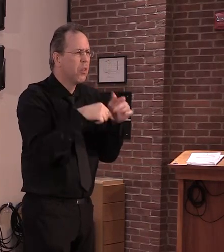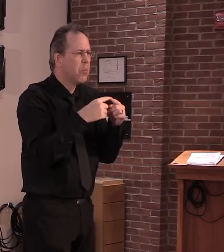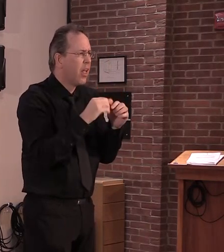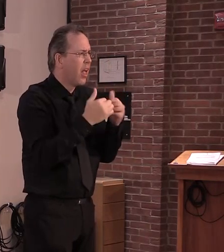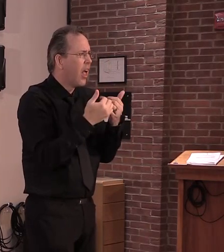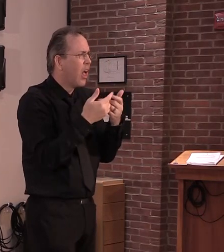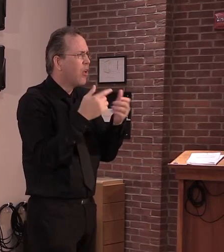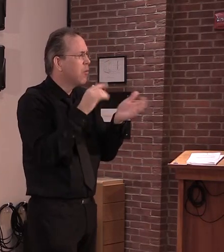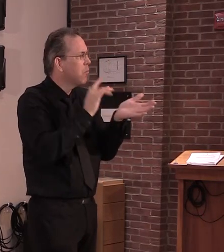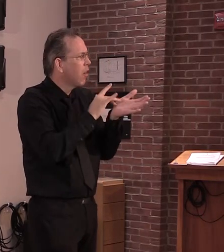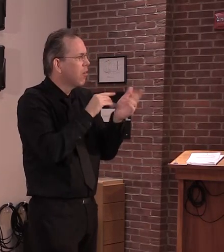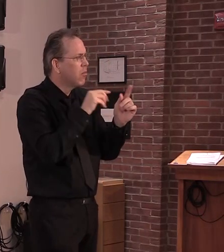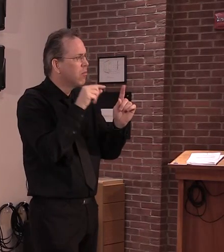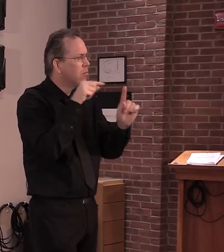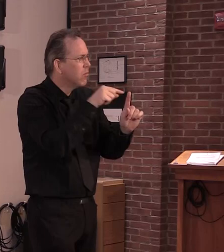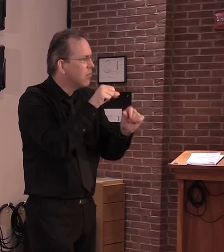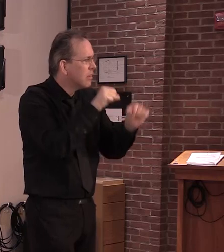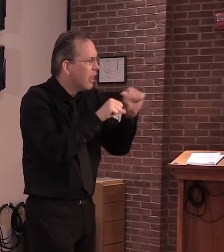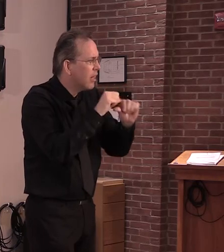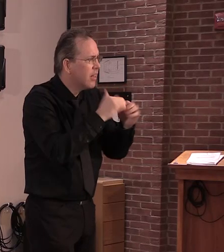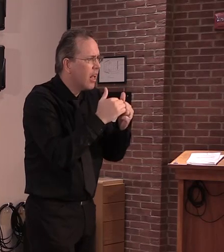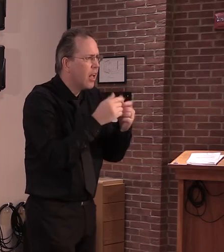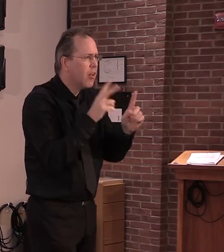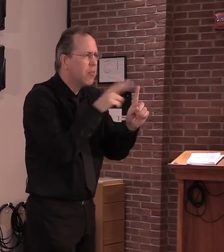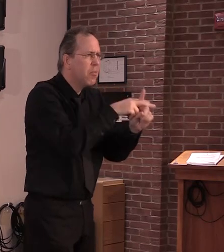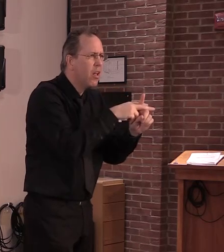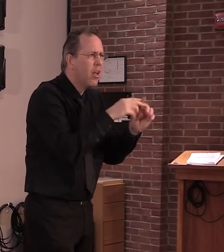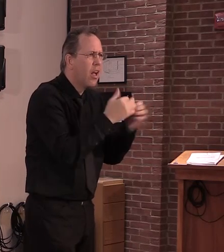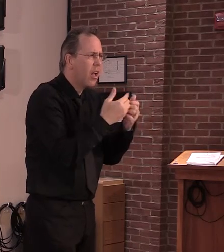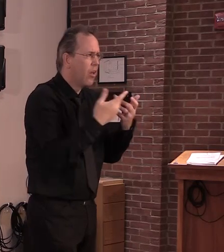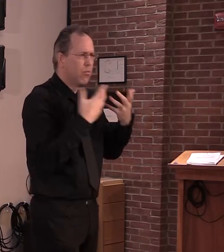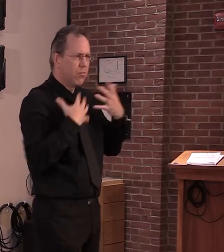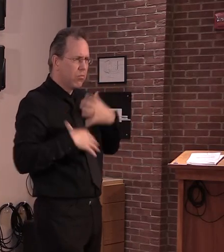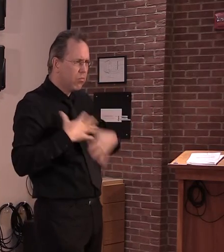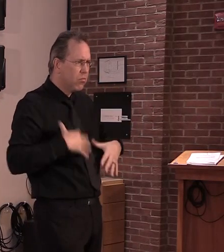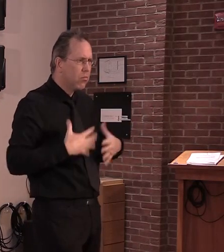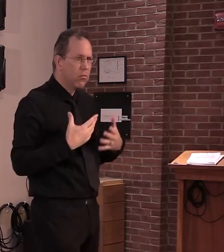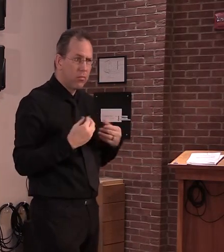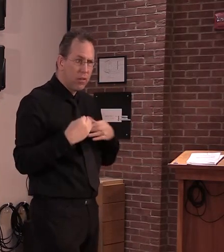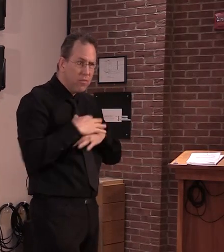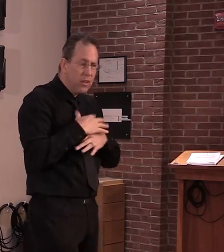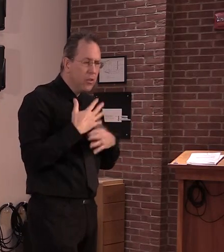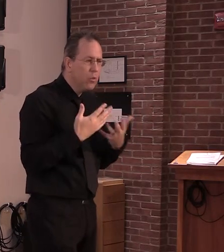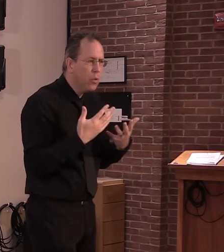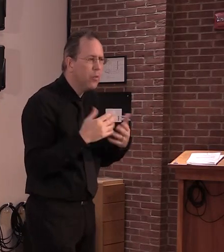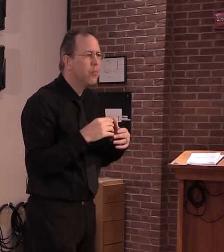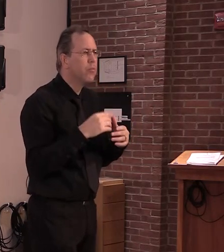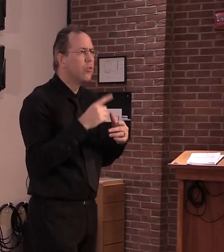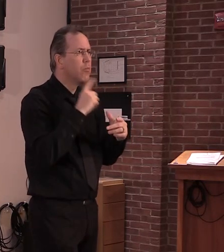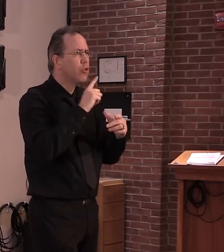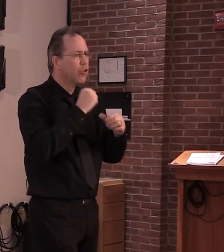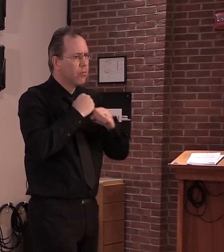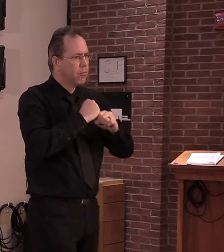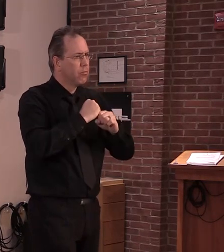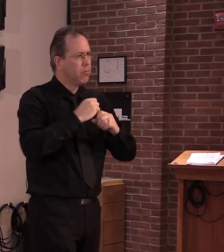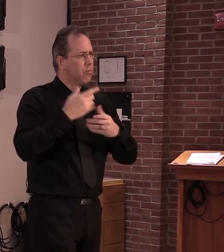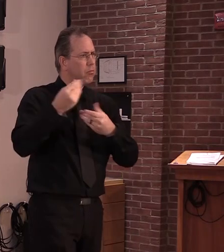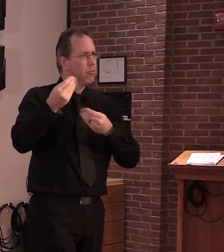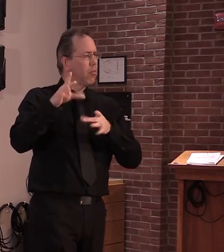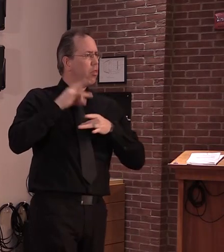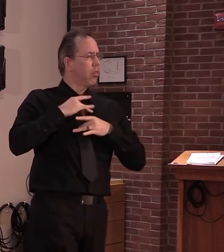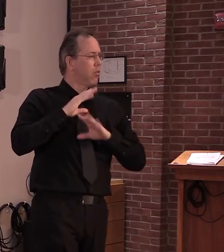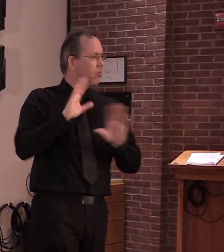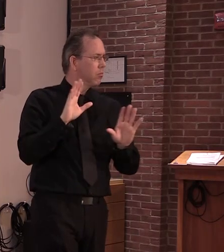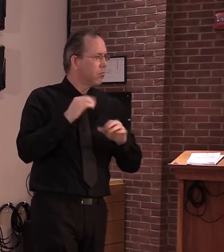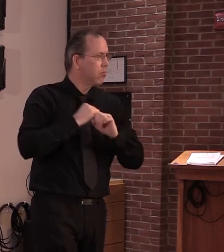of this. We just want to make sure that there is sufficient protections for everyone. So to answer your